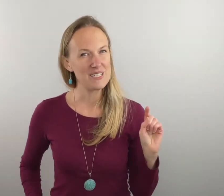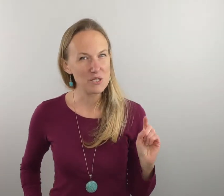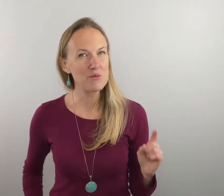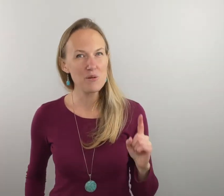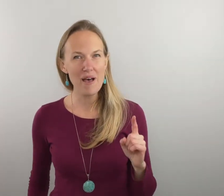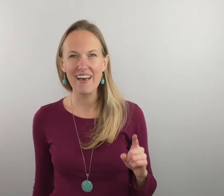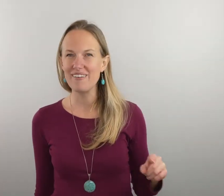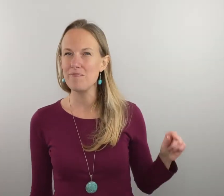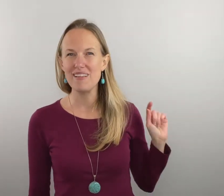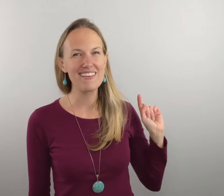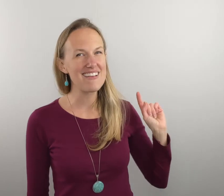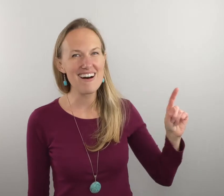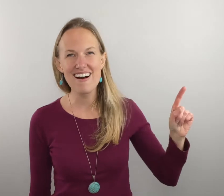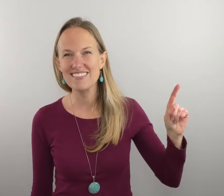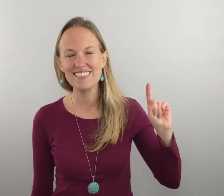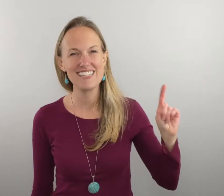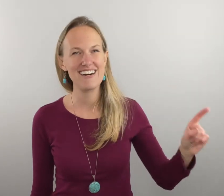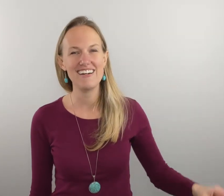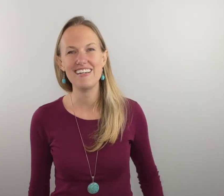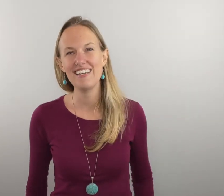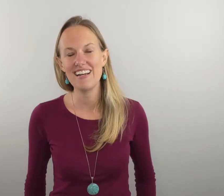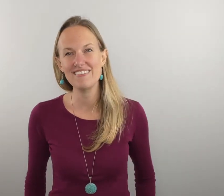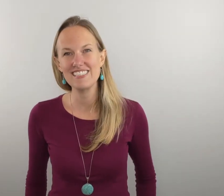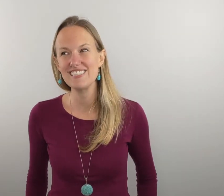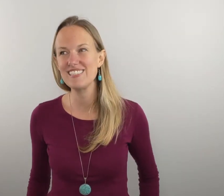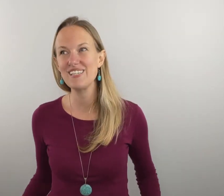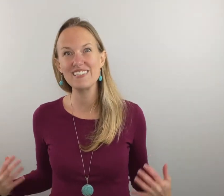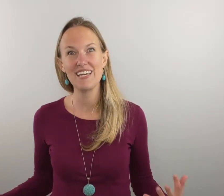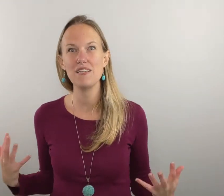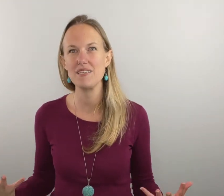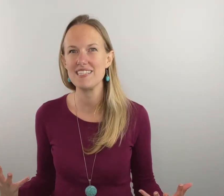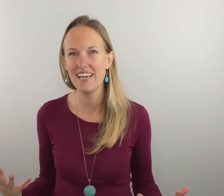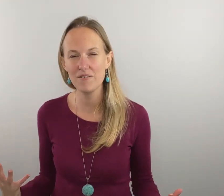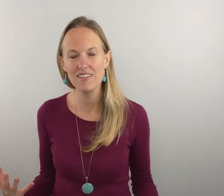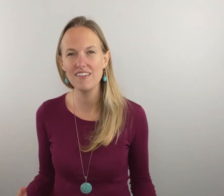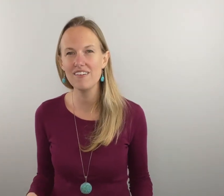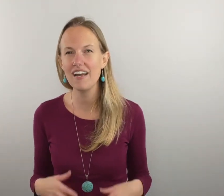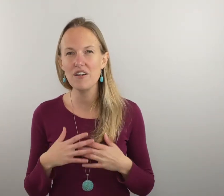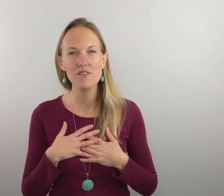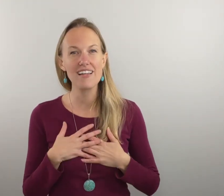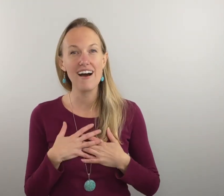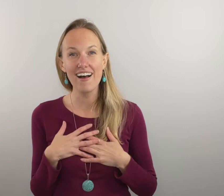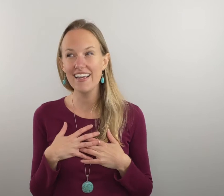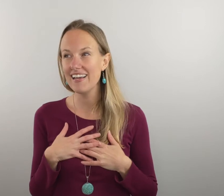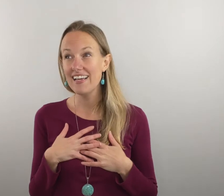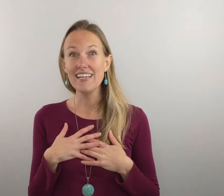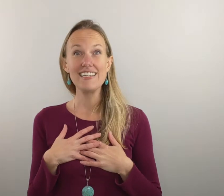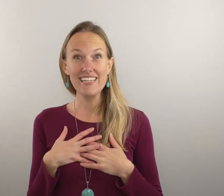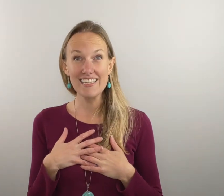true battle belongs to God and I'm just so excited to be signing with you. I know that I needed